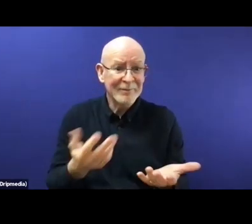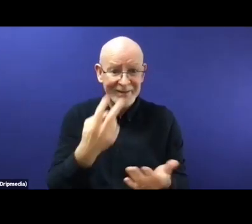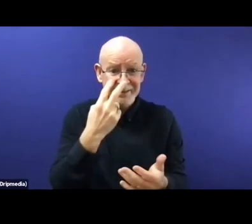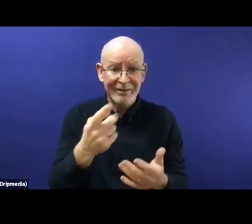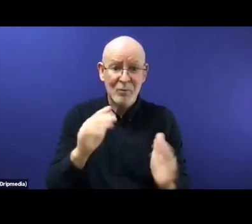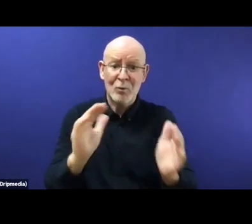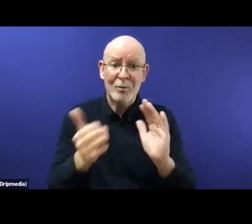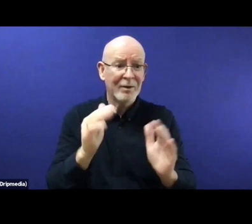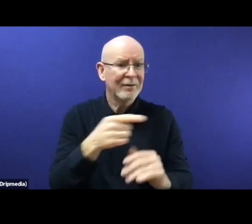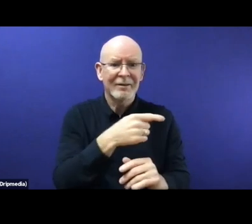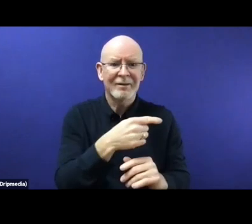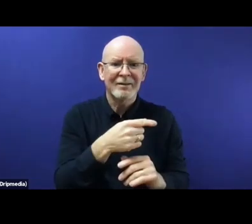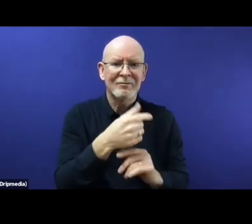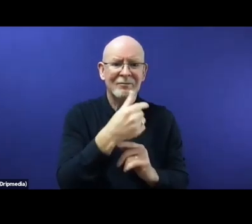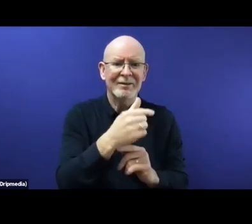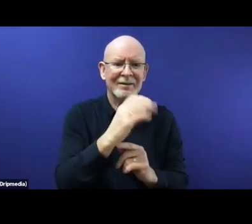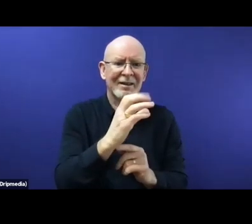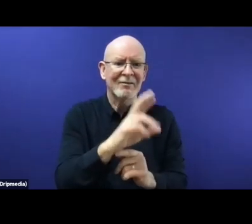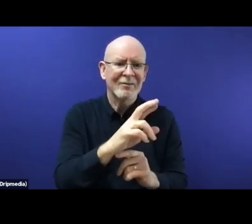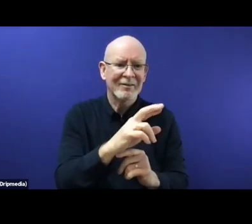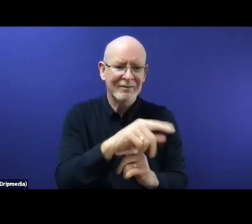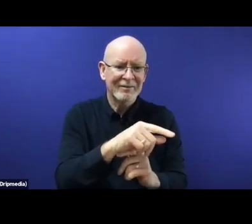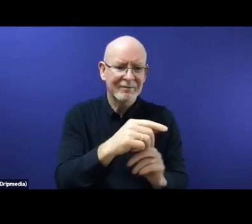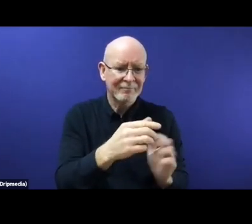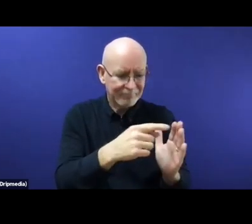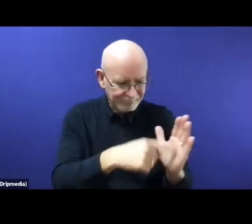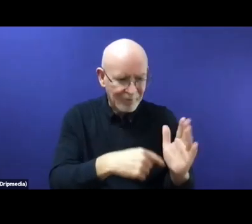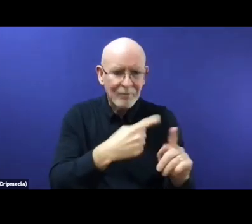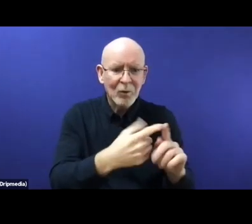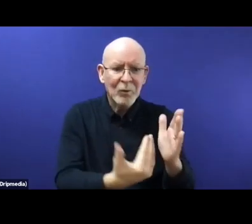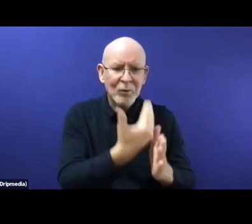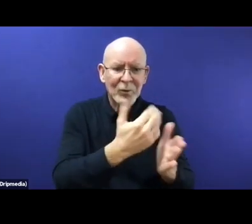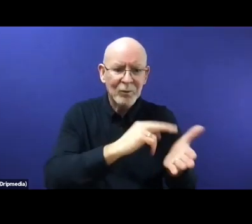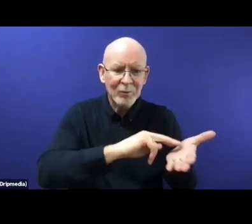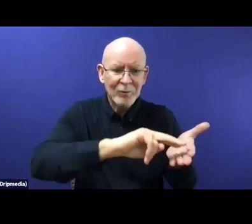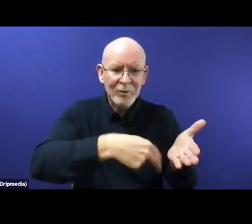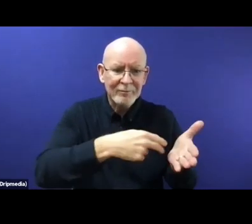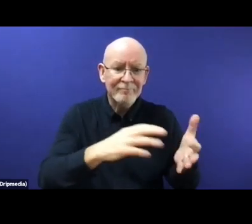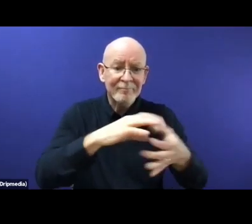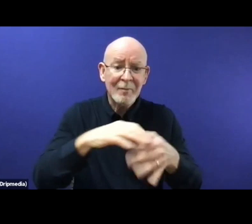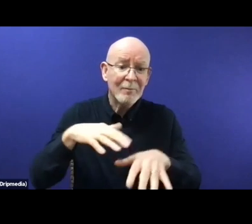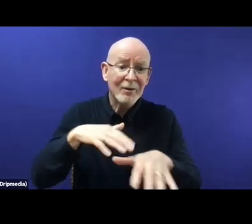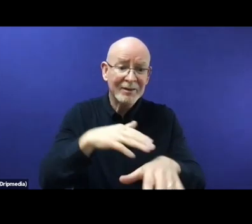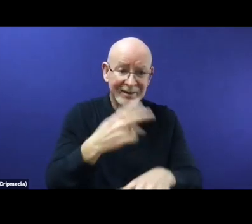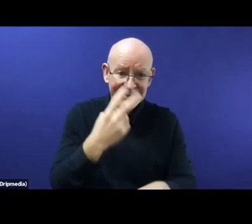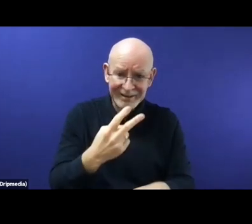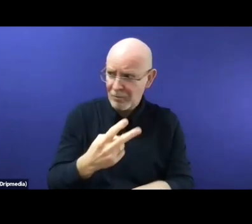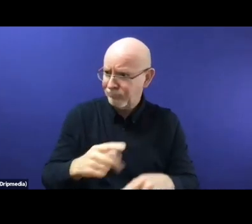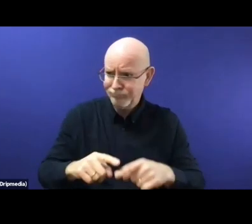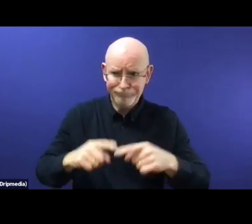In my understanding, if the EU really wants to align its asylum law and policies to that of the GCR, it